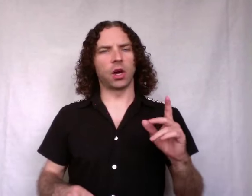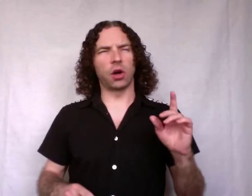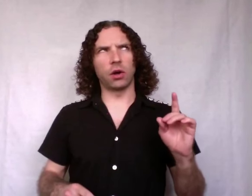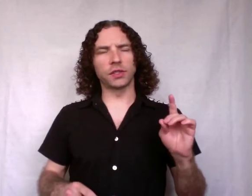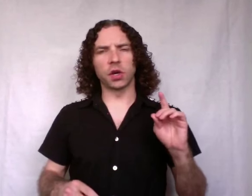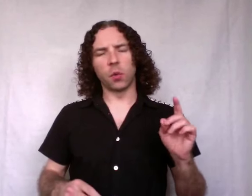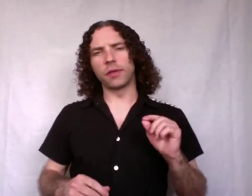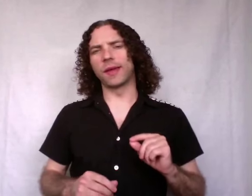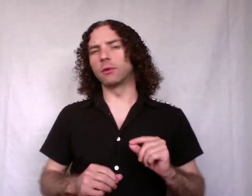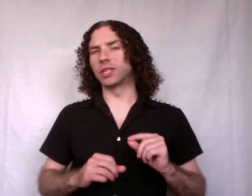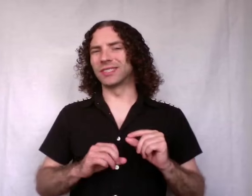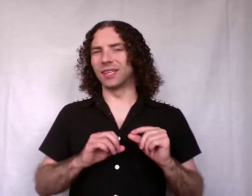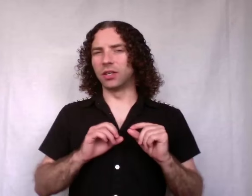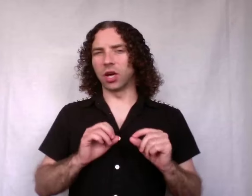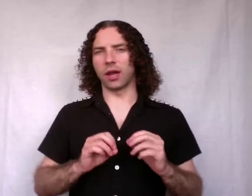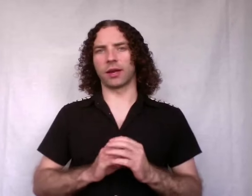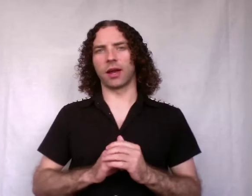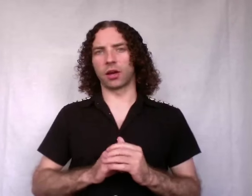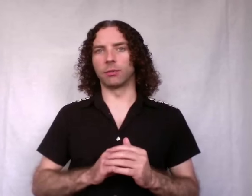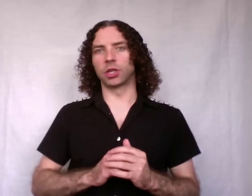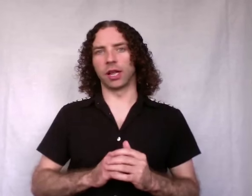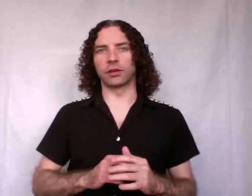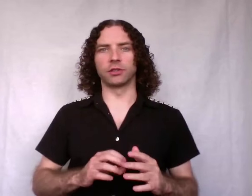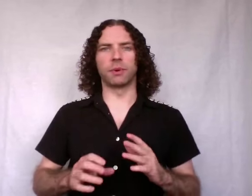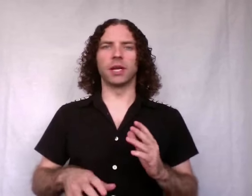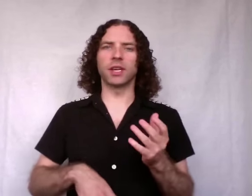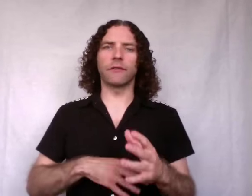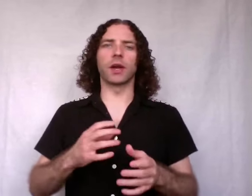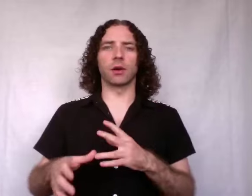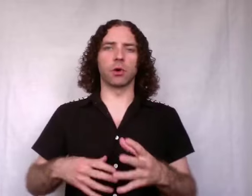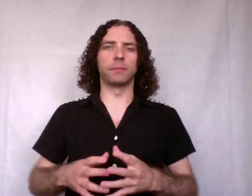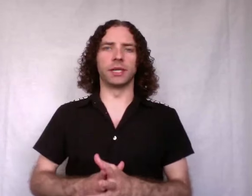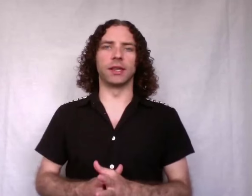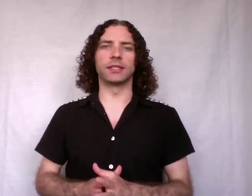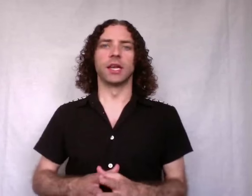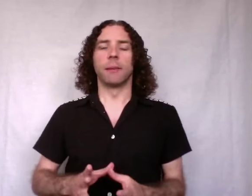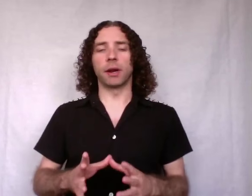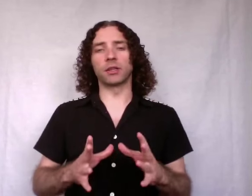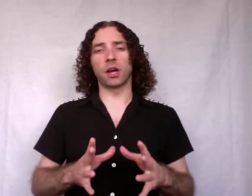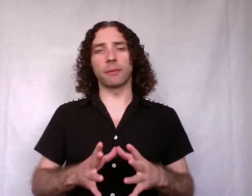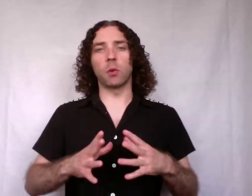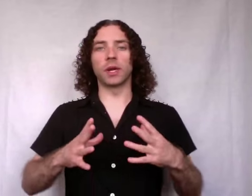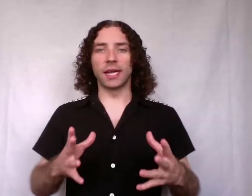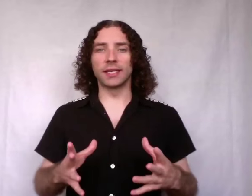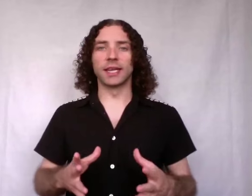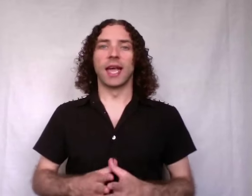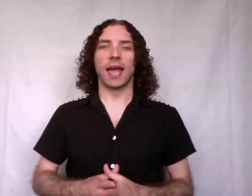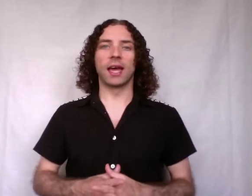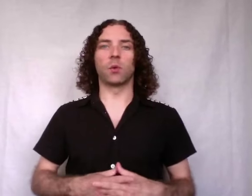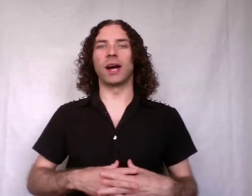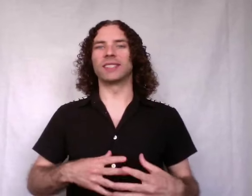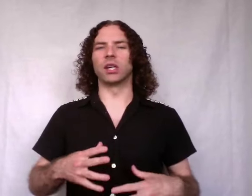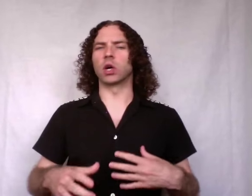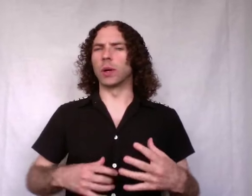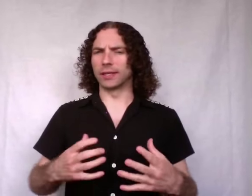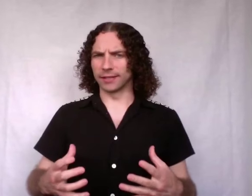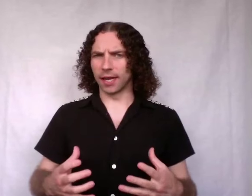also one thing which is not garbage collectors, but is often kind of roped into this, but I'll talk about what it is, and why it's not quite the same.